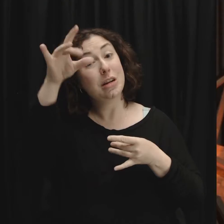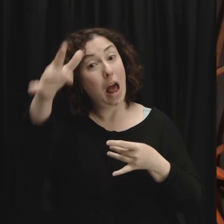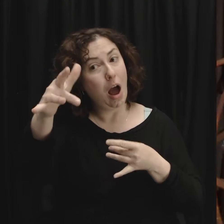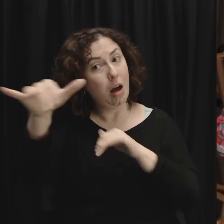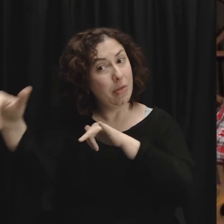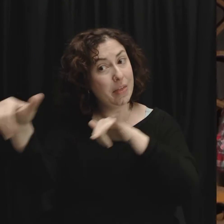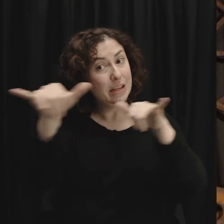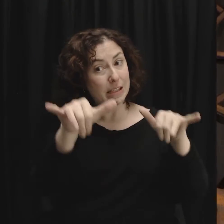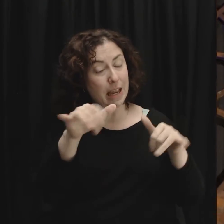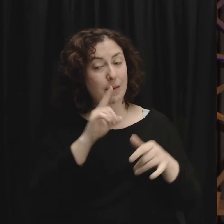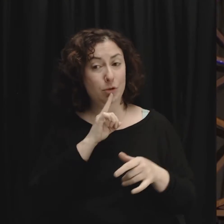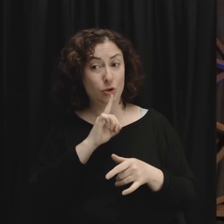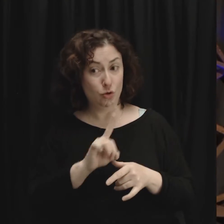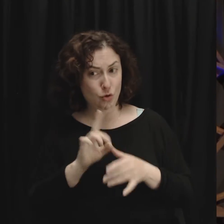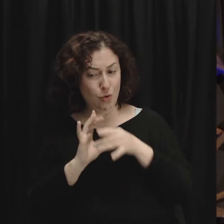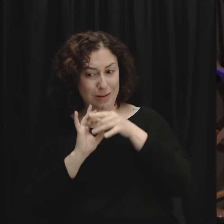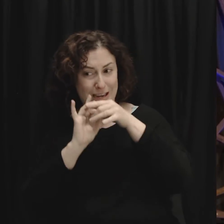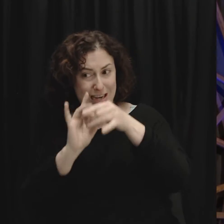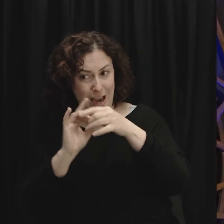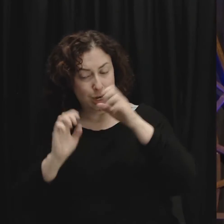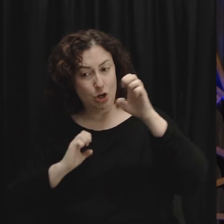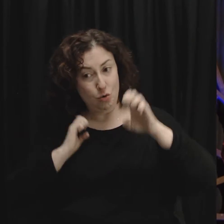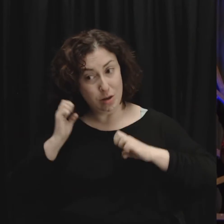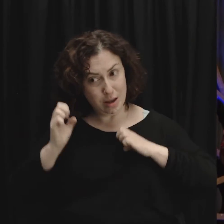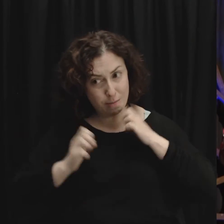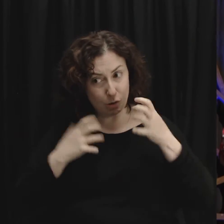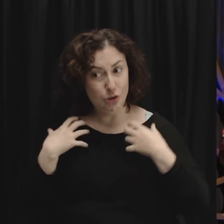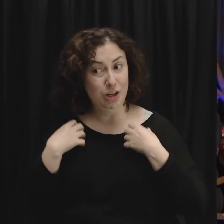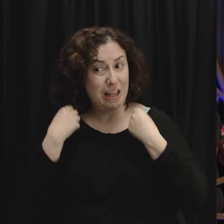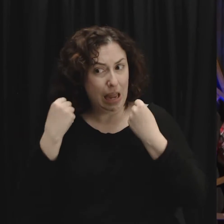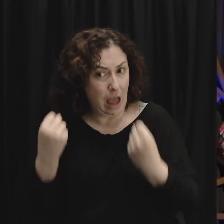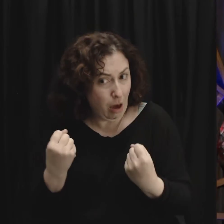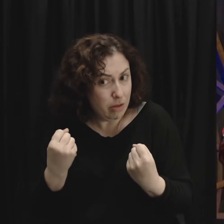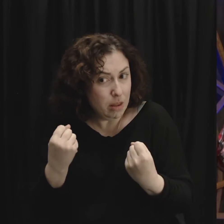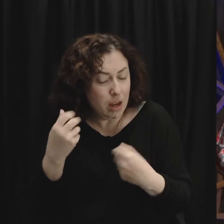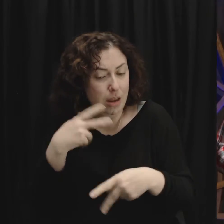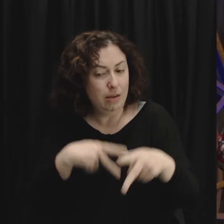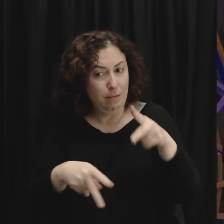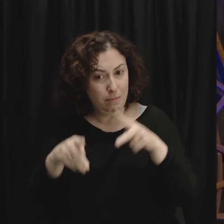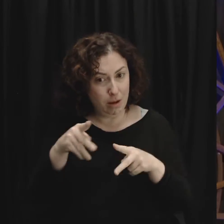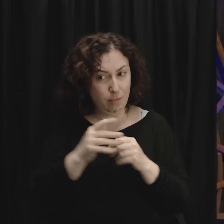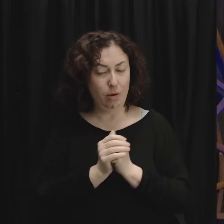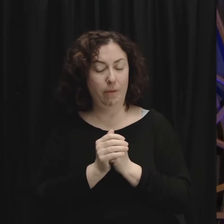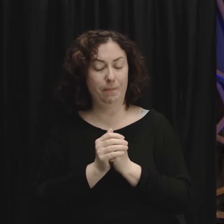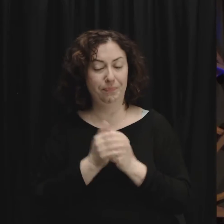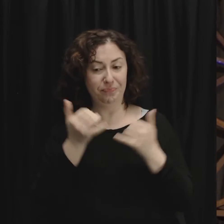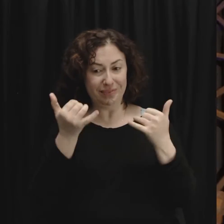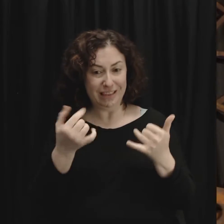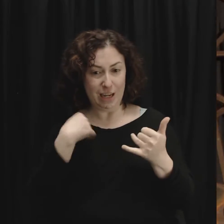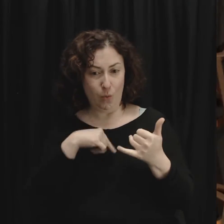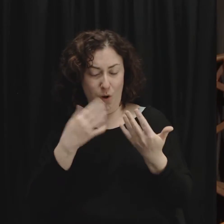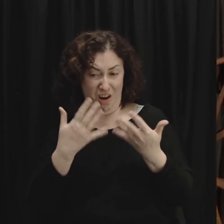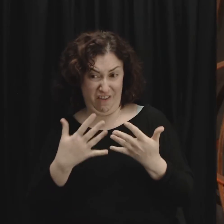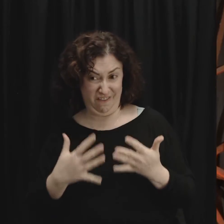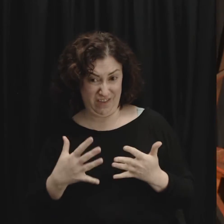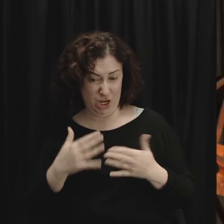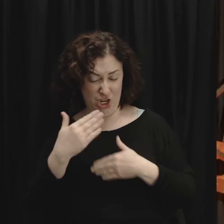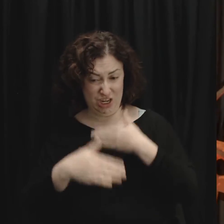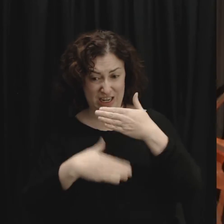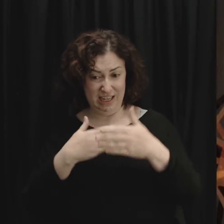to emotionally healthy or unhealthy people. Today, we are finishing up a series called Emotional IQ where